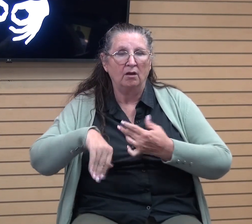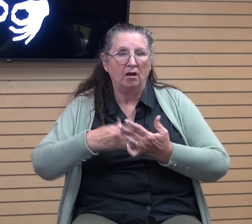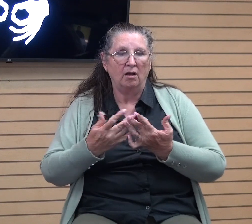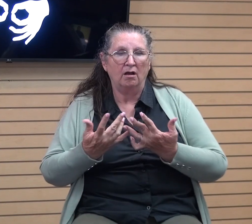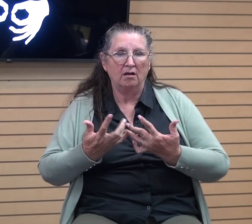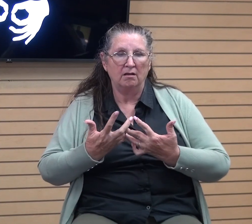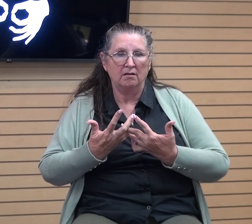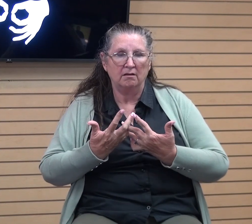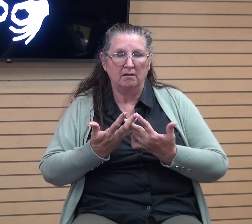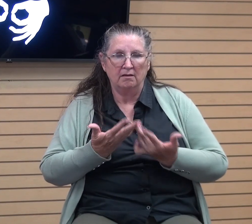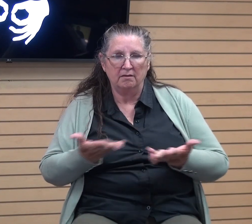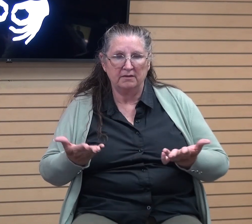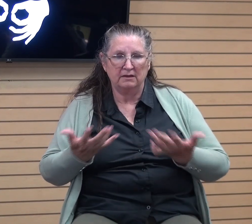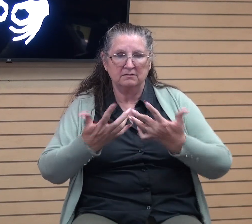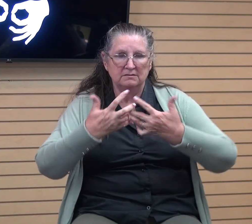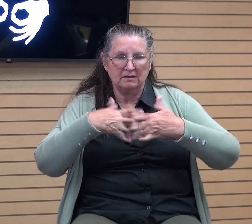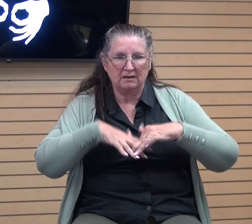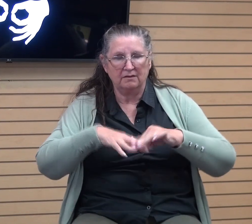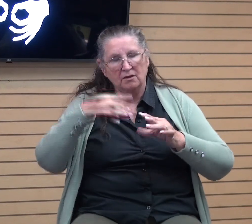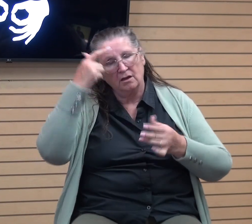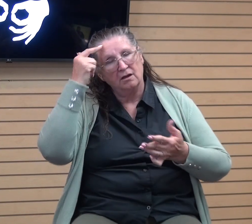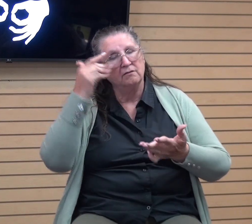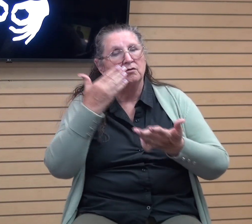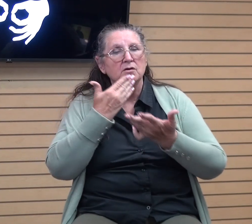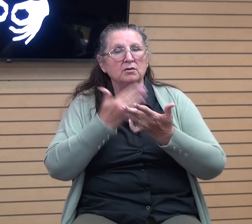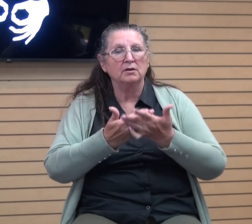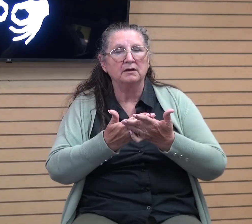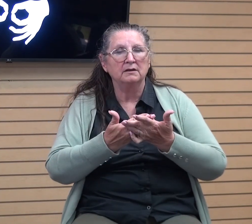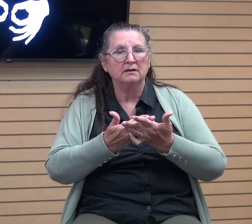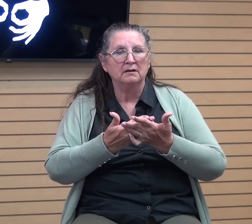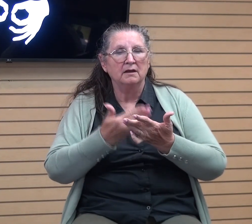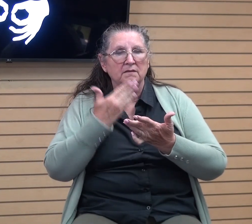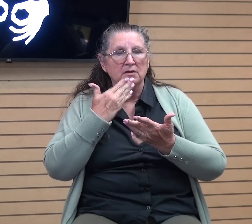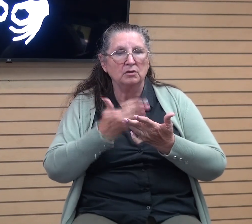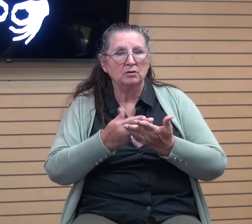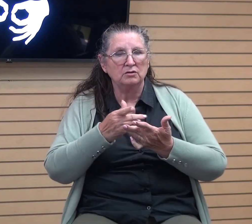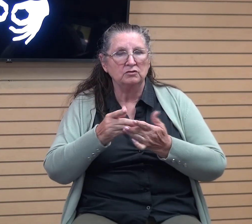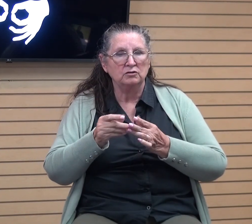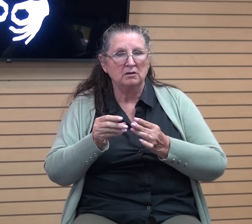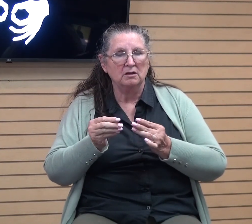for good, and that good is you becoming more and more like Jesus Christ.